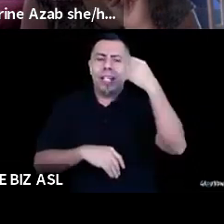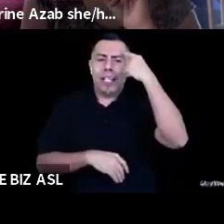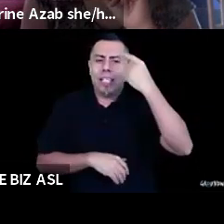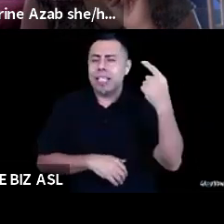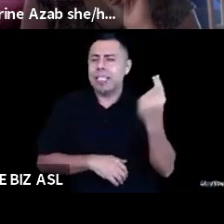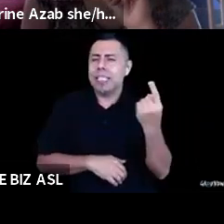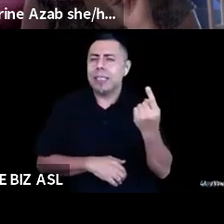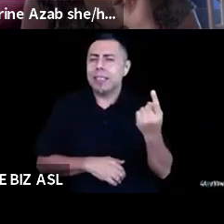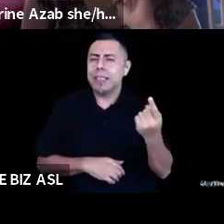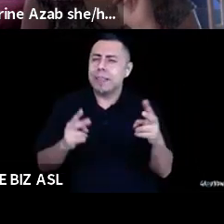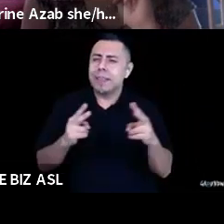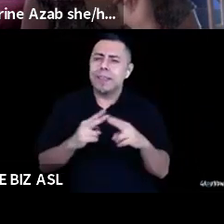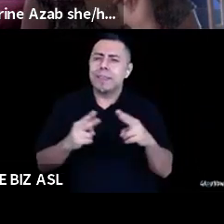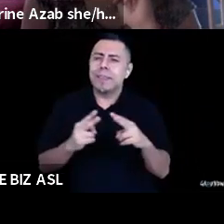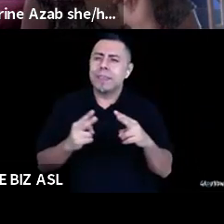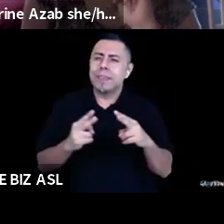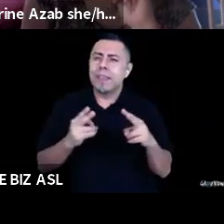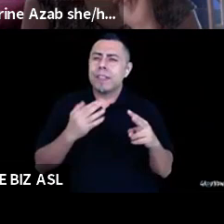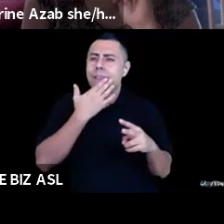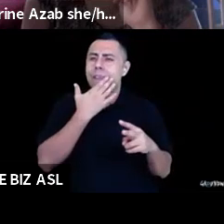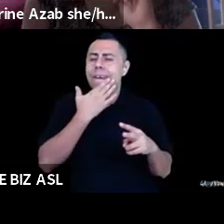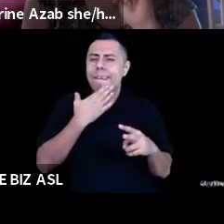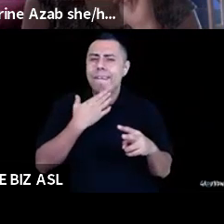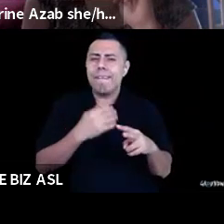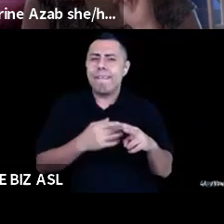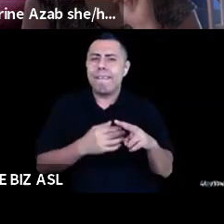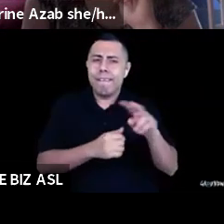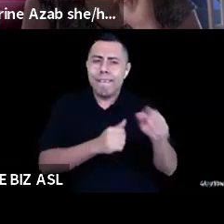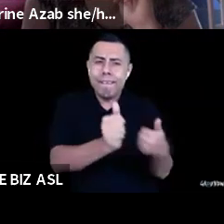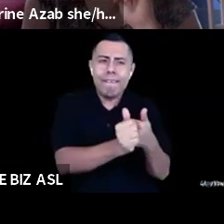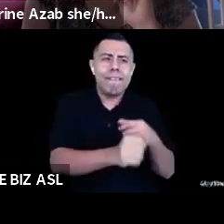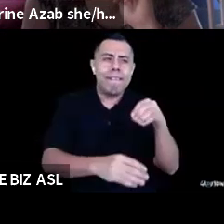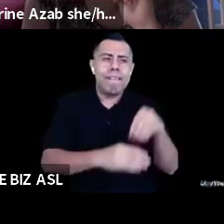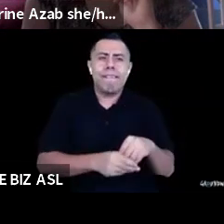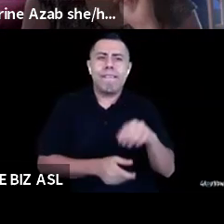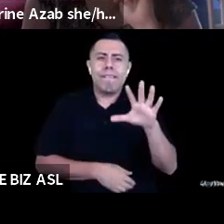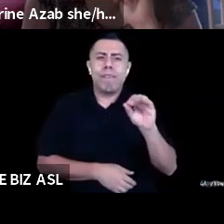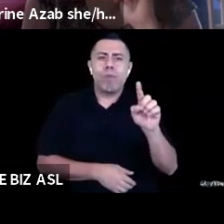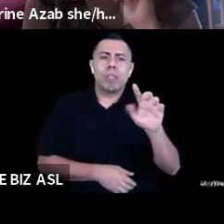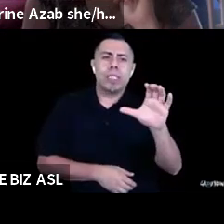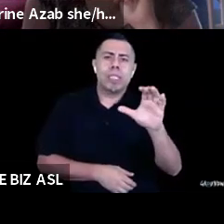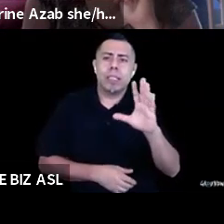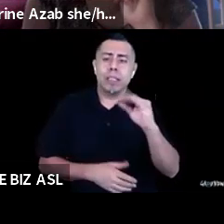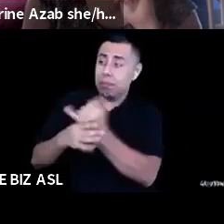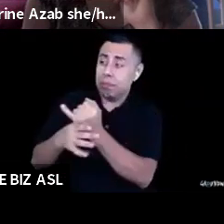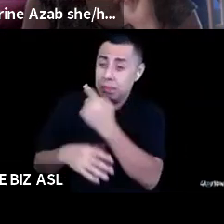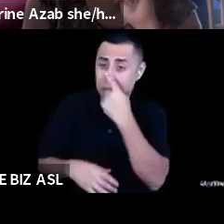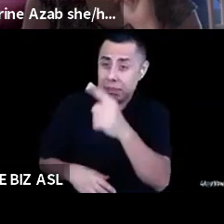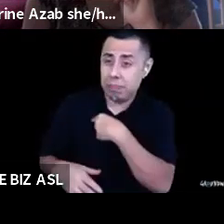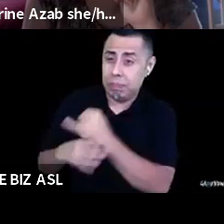in the 501s. Before we get to that and just offer Julie. Um, I, I don't know if